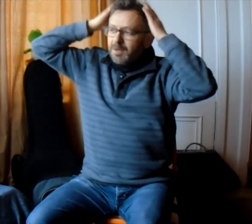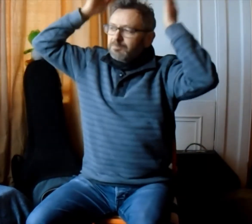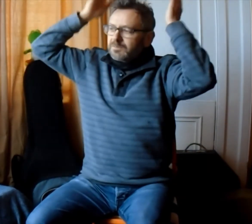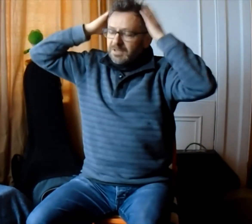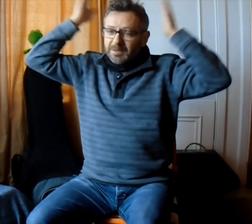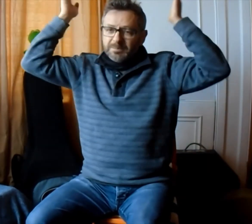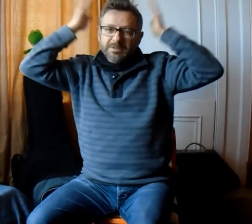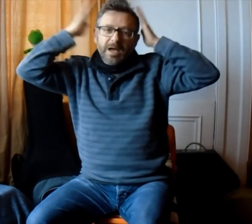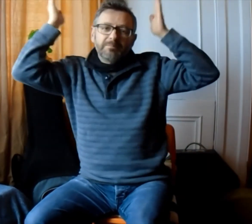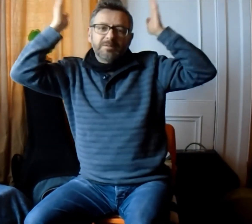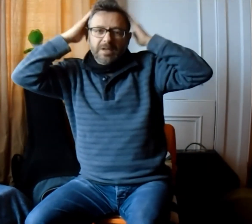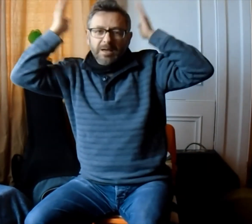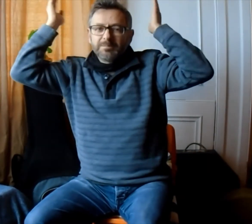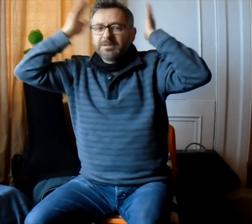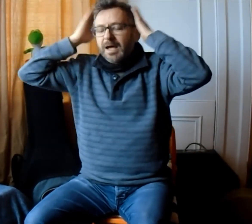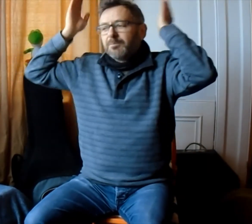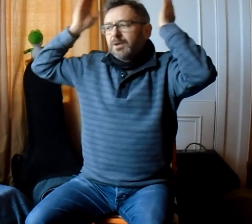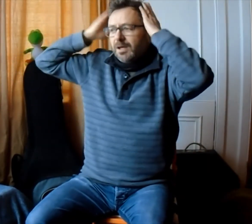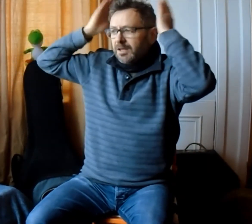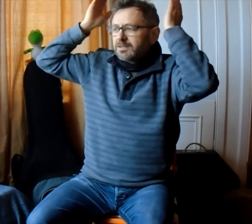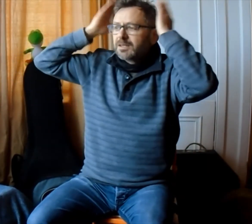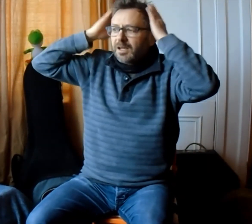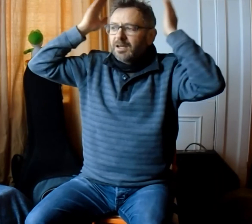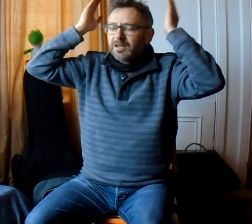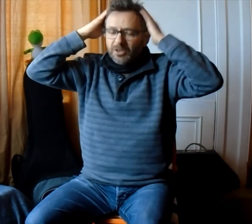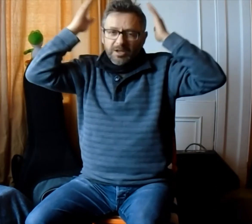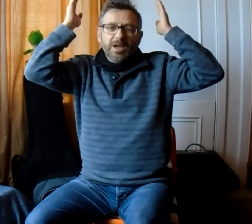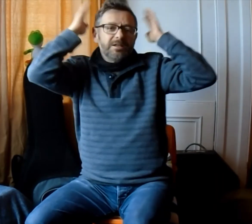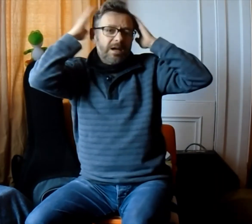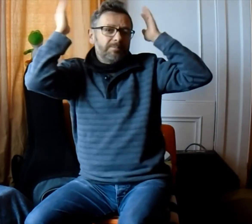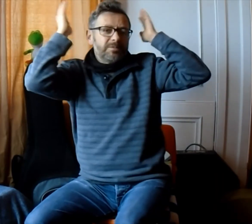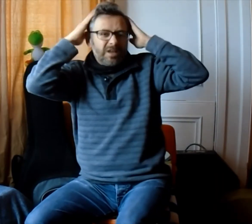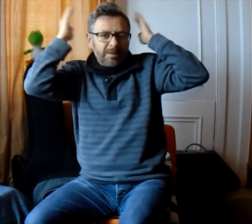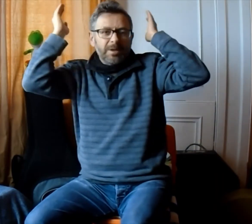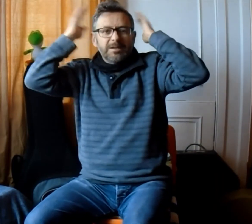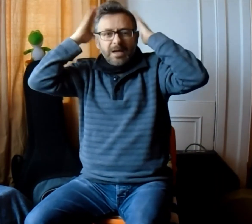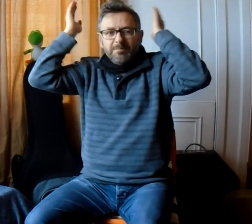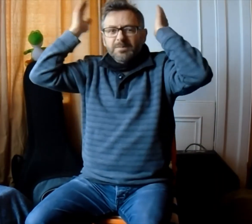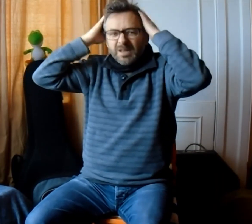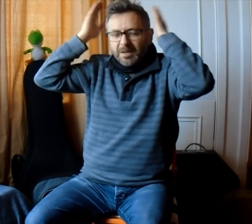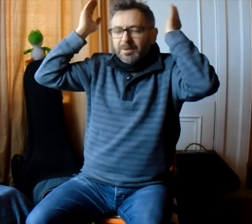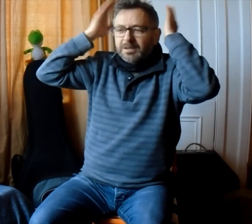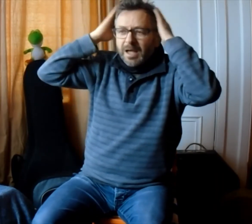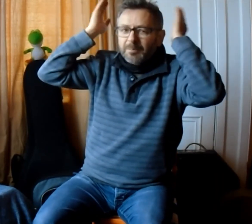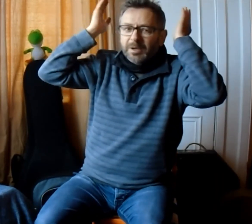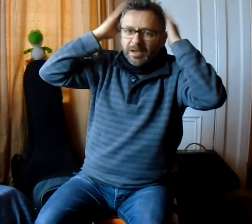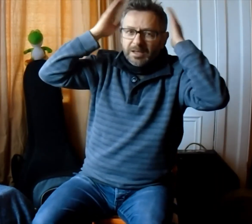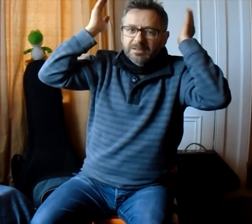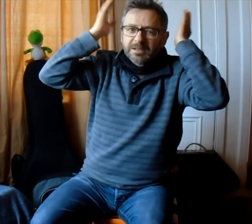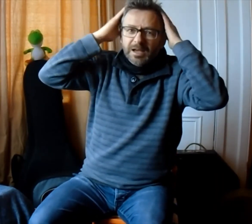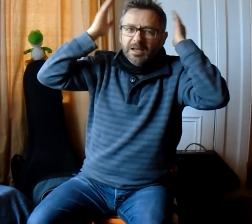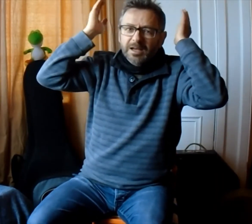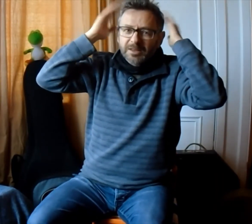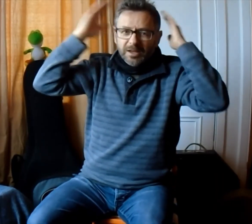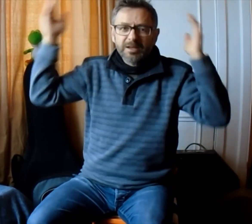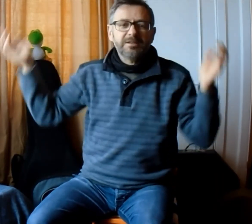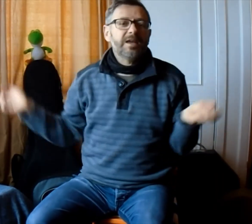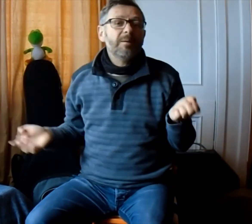tap tap tap tap your head together tap tap tap tap tap your head together tap